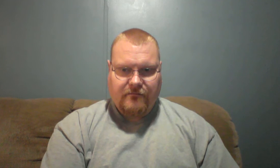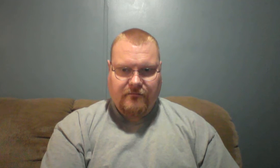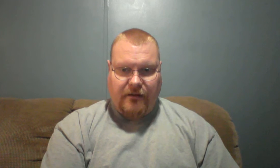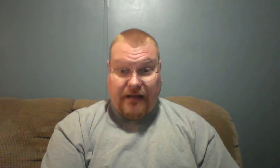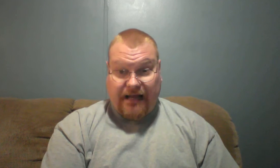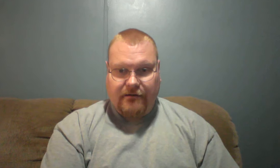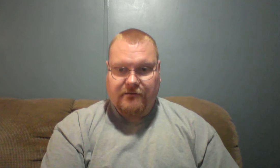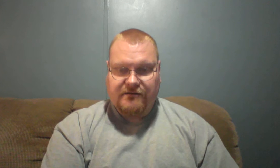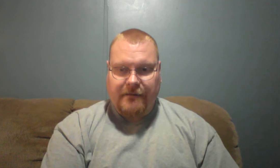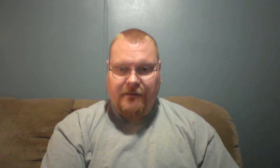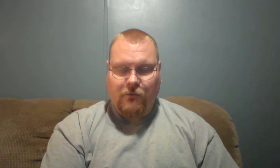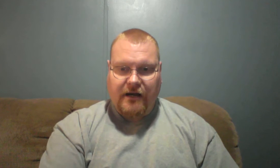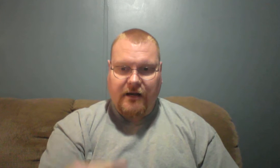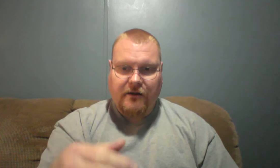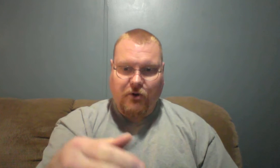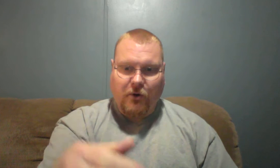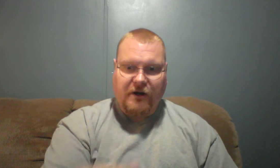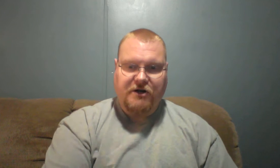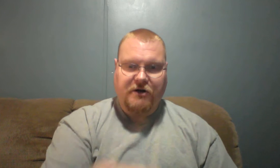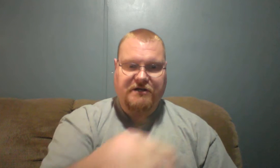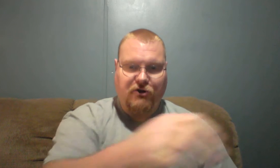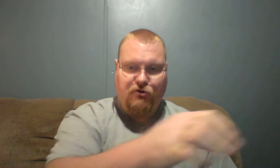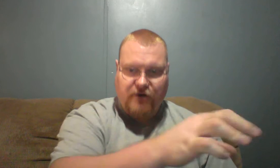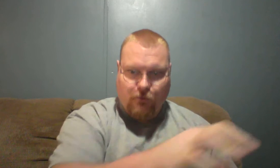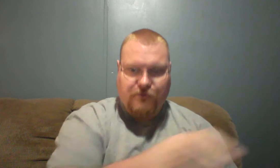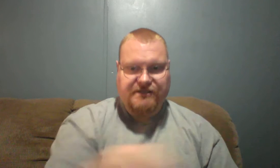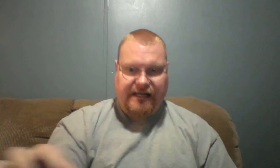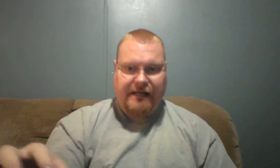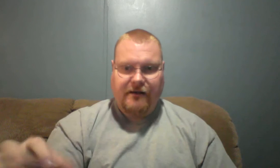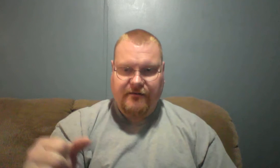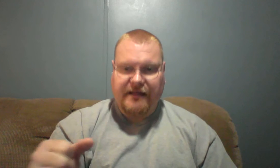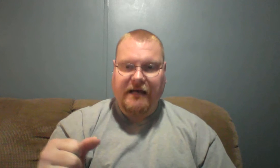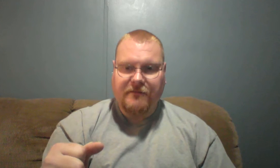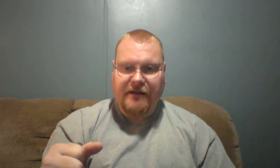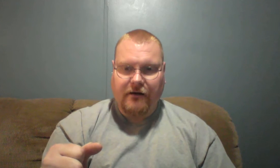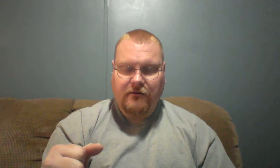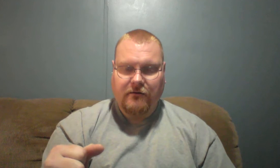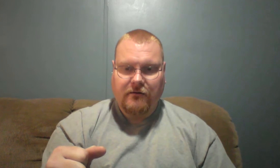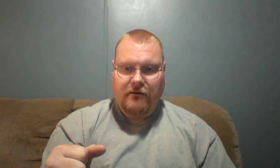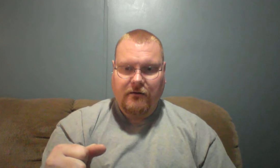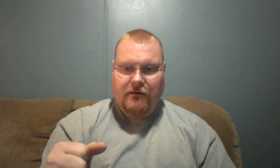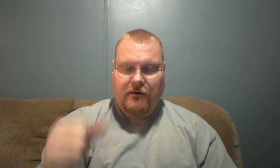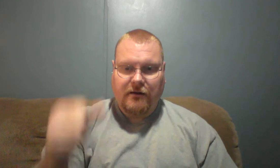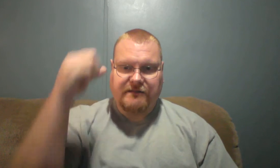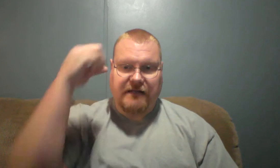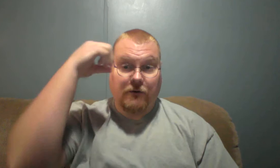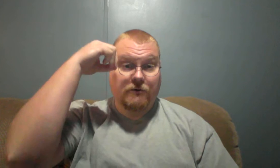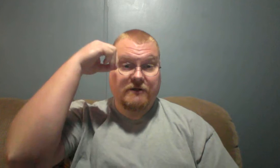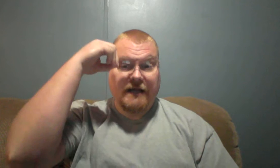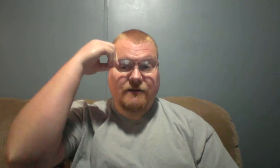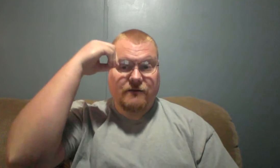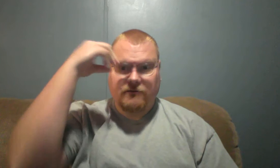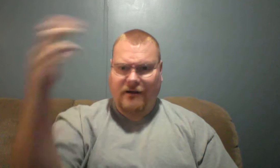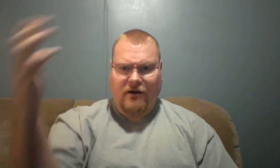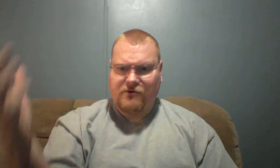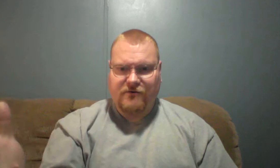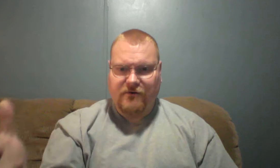a bad statement when you go in the church and you don't see that up there. It's like, well, we're taking the altar of